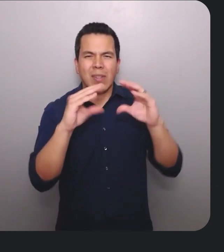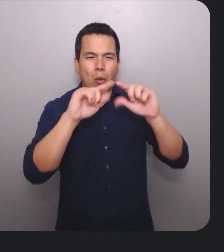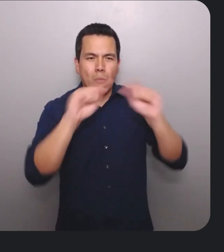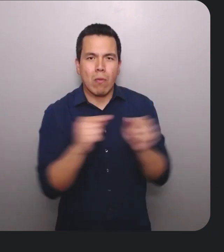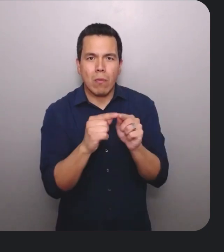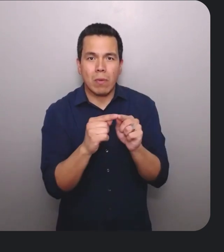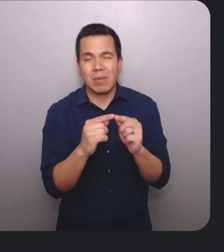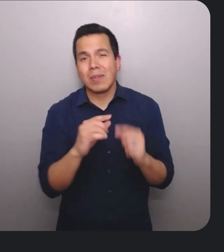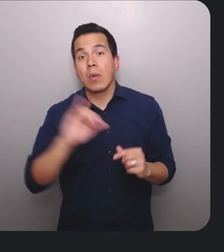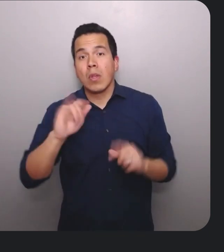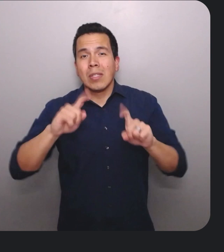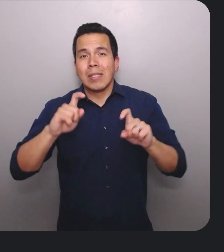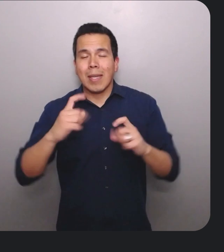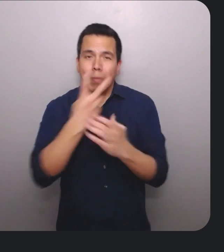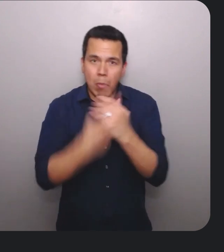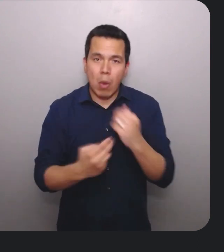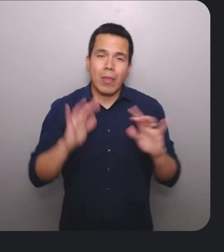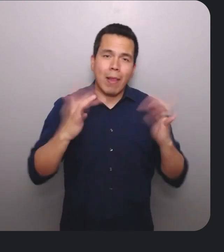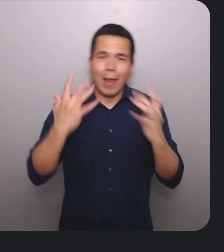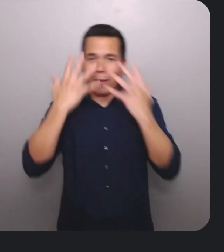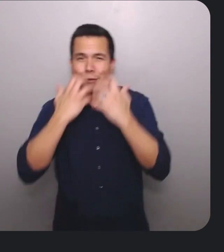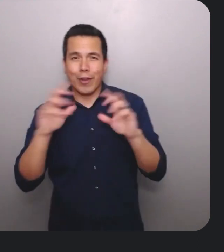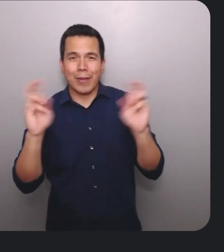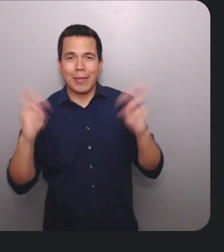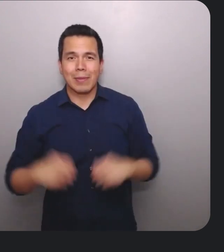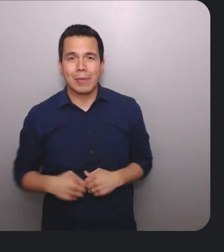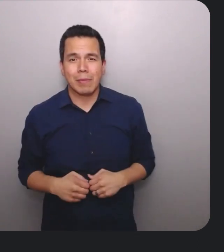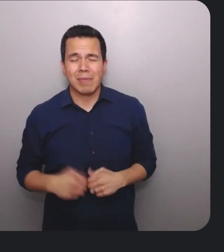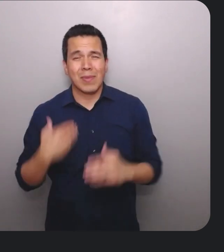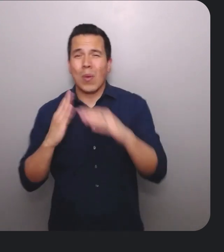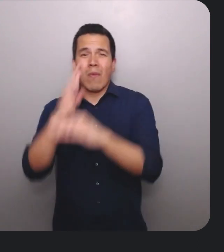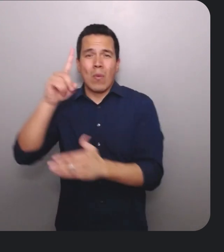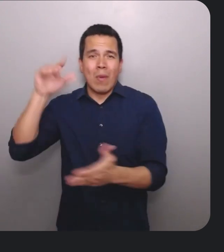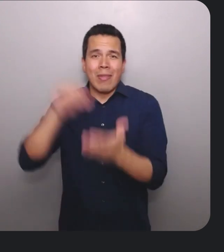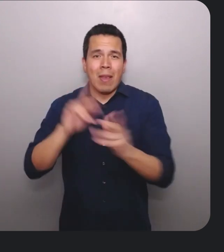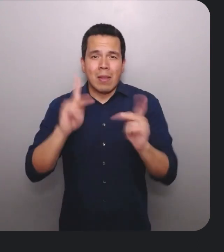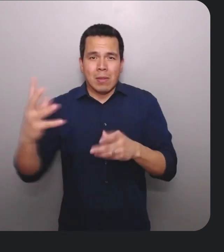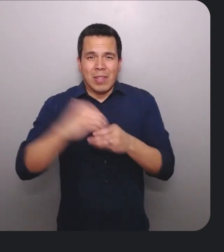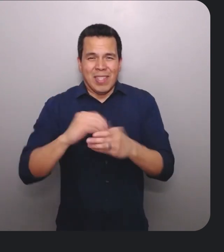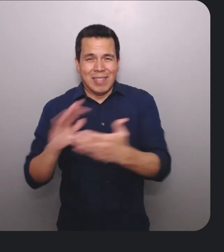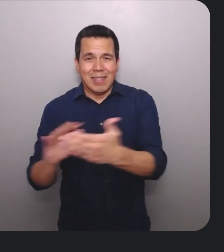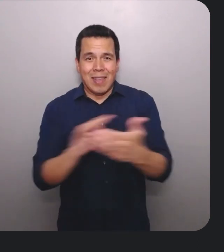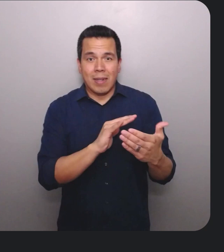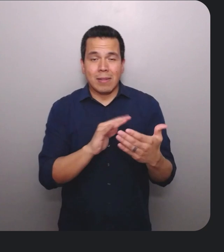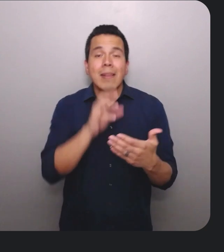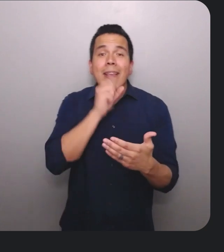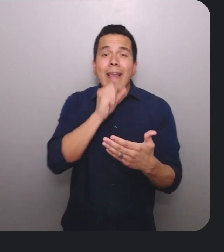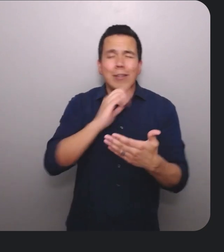tested it in both light and dark themes. We had over a thousand participants in the study and those participants had a range of ages and abilities